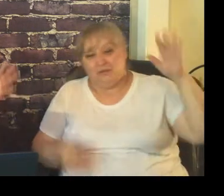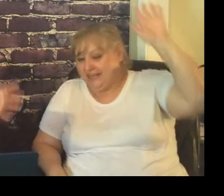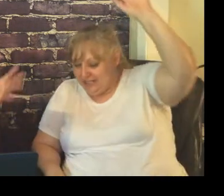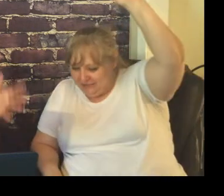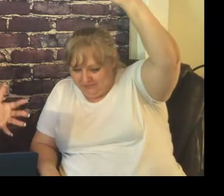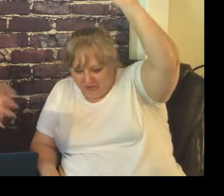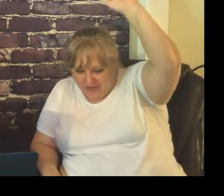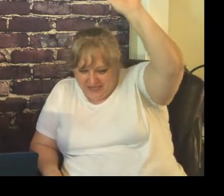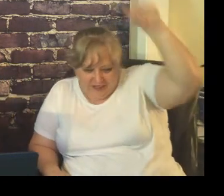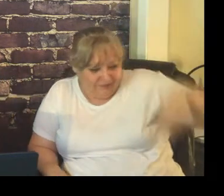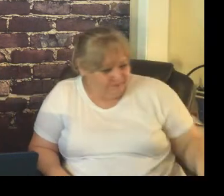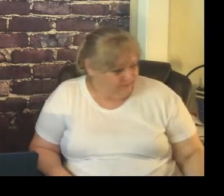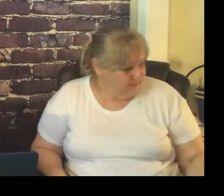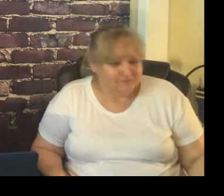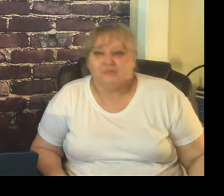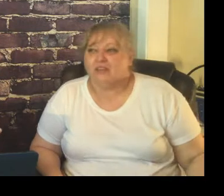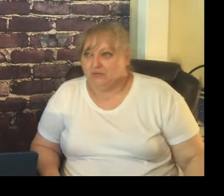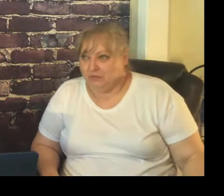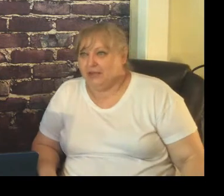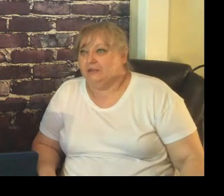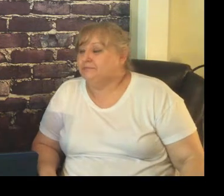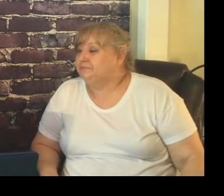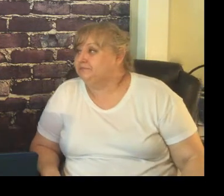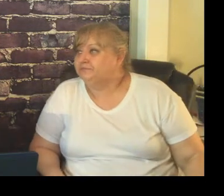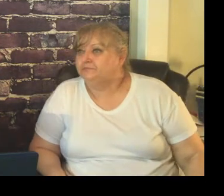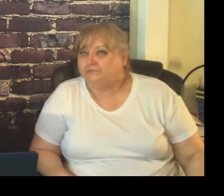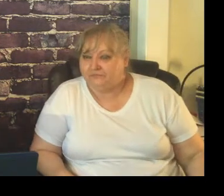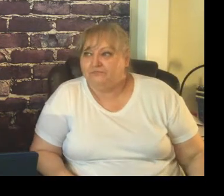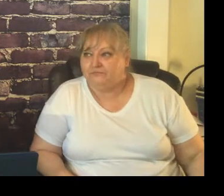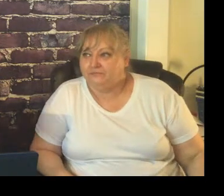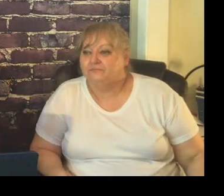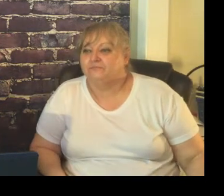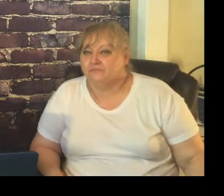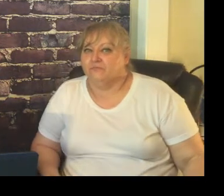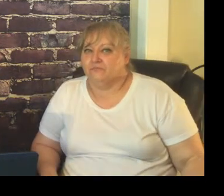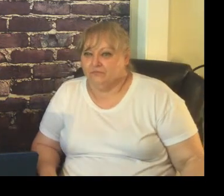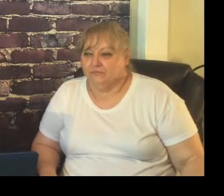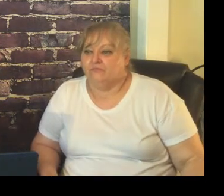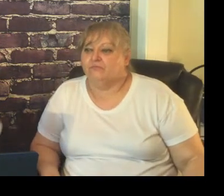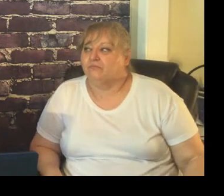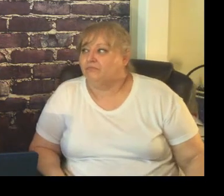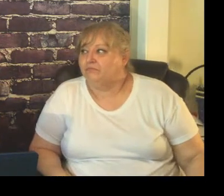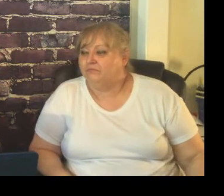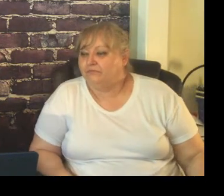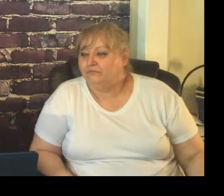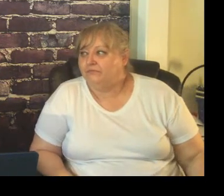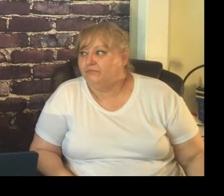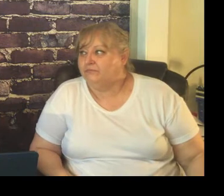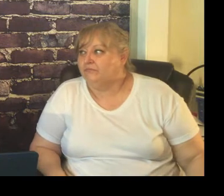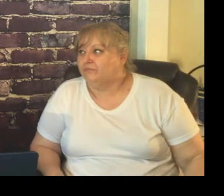don't care as long as you're doing what you're supposed to be doing but you have to know what works for you so make sure that you have an